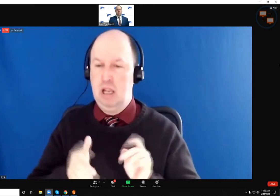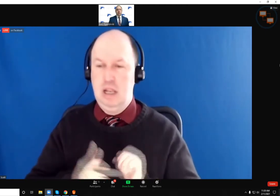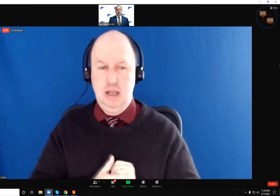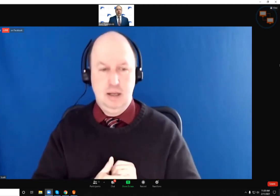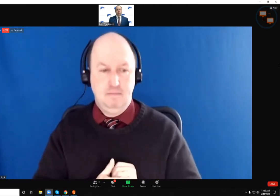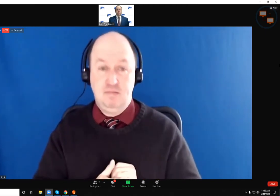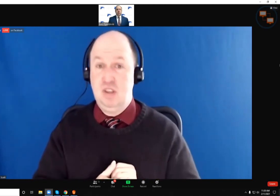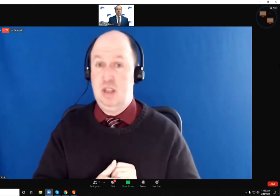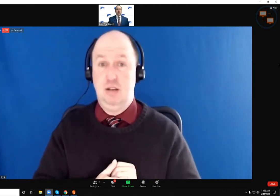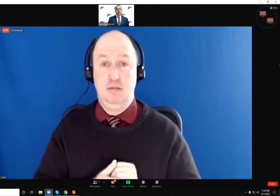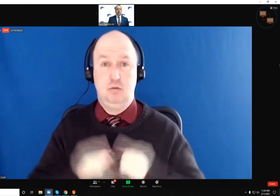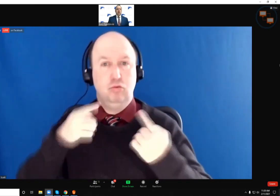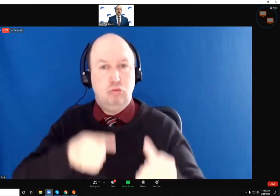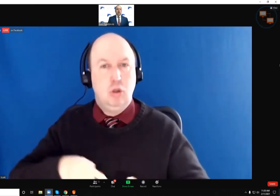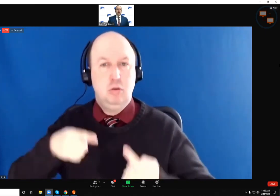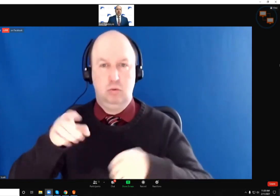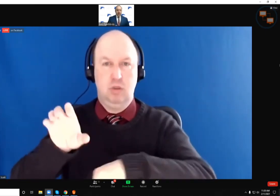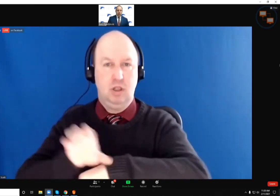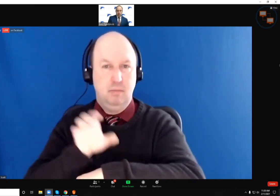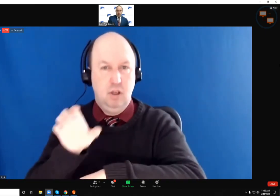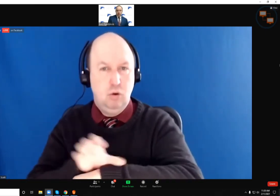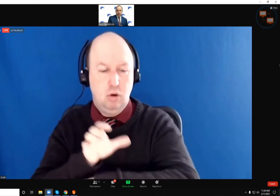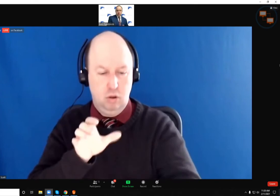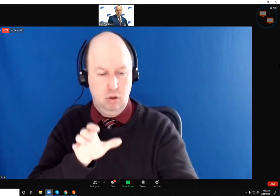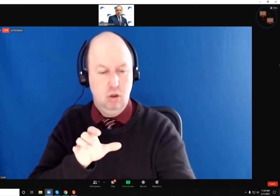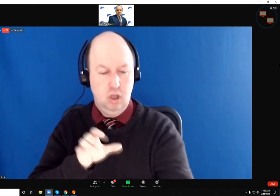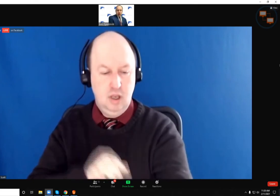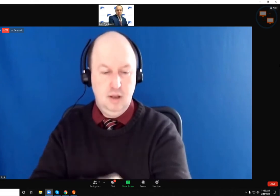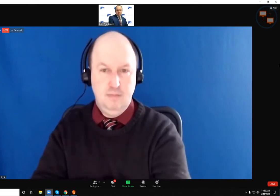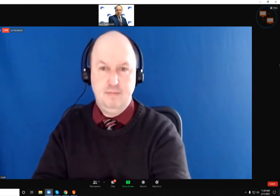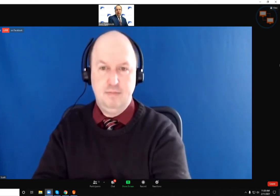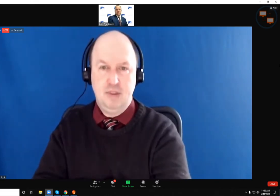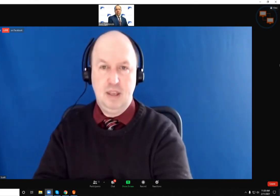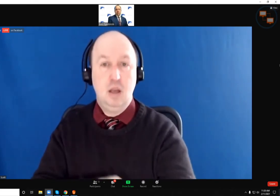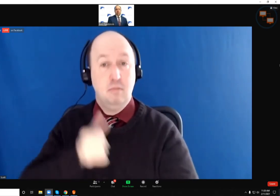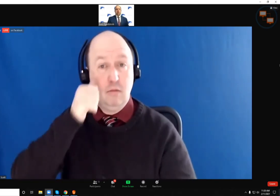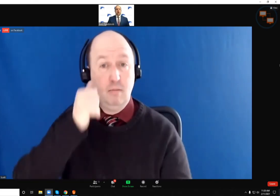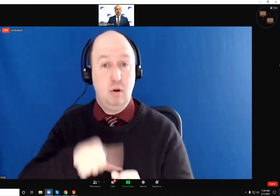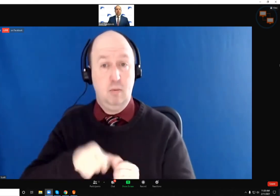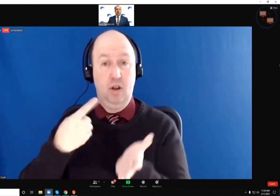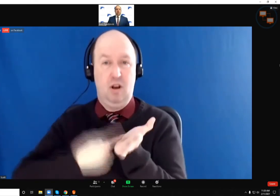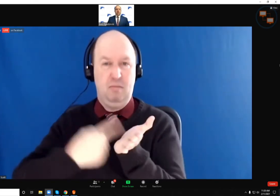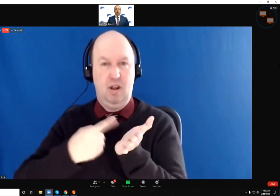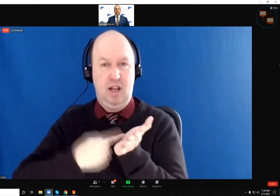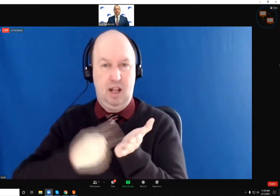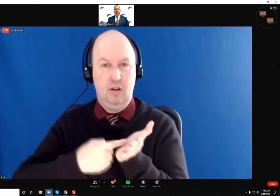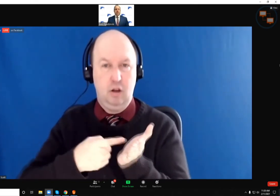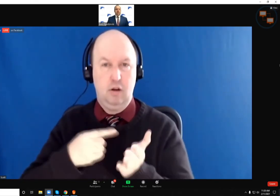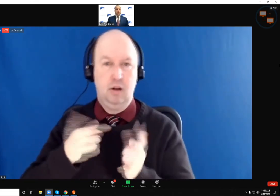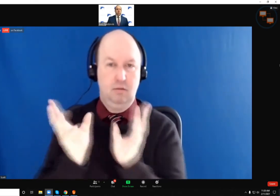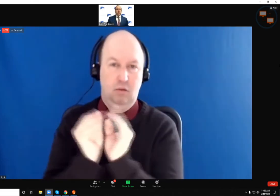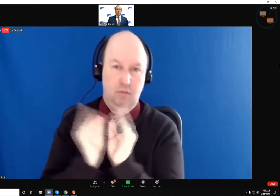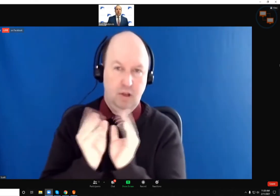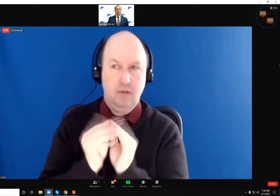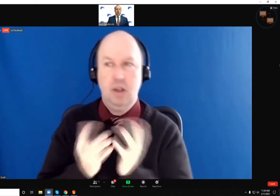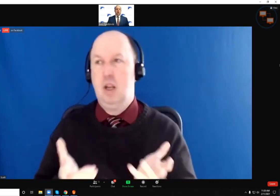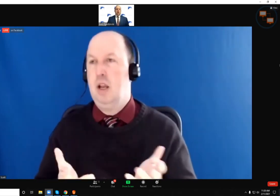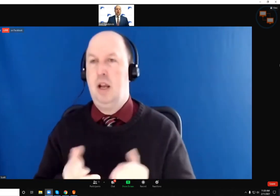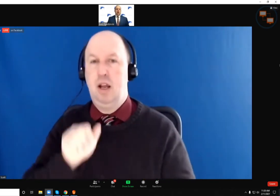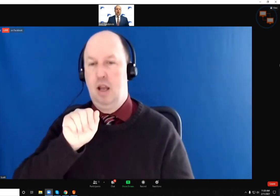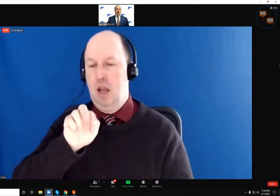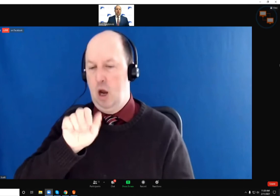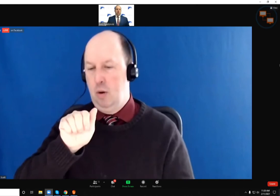with, you know, getting on the computer. Again, we talked about this on a press conference several weeks ago about using Air Office on Aging and 2-1-1,